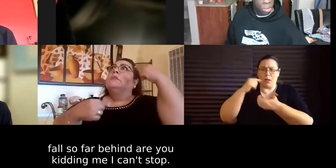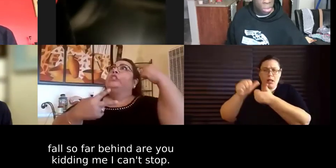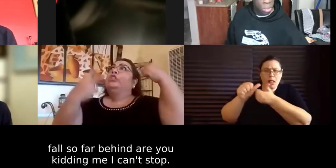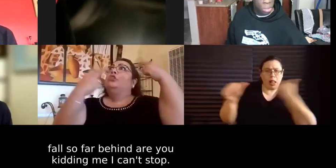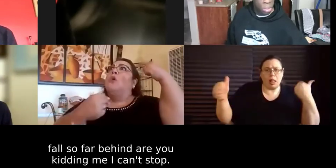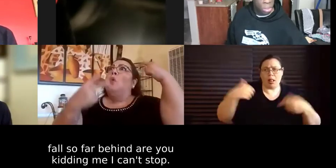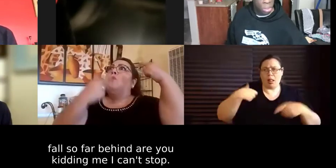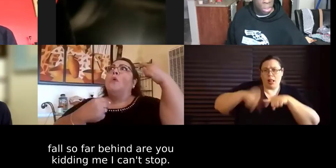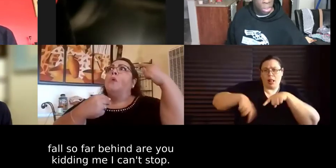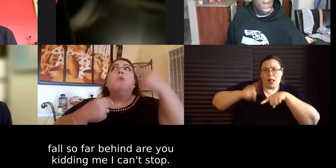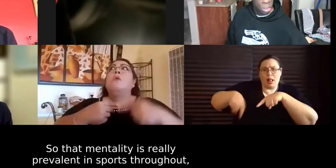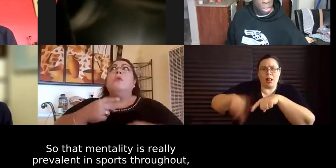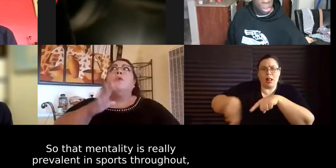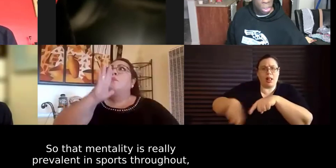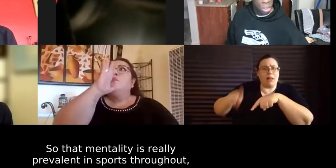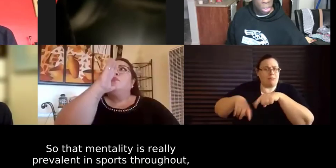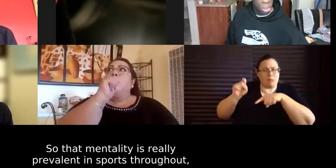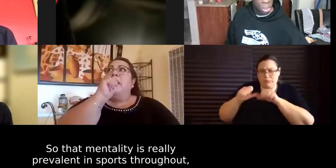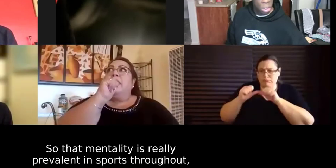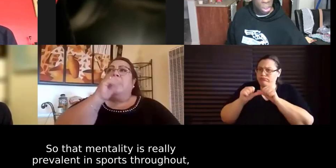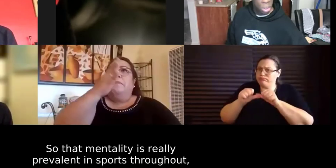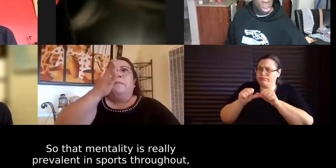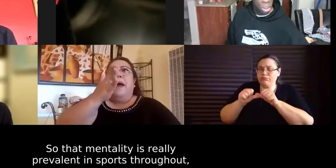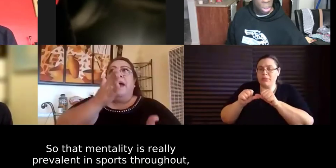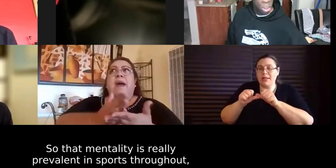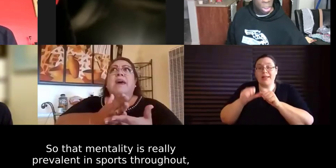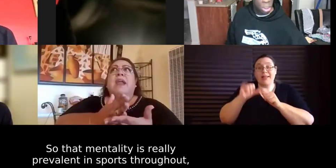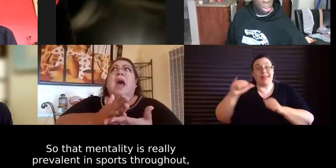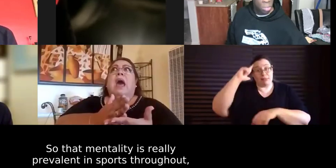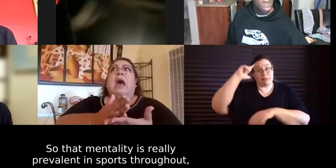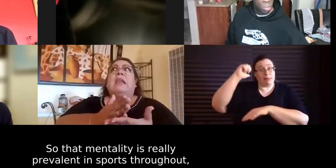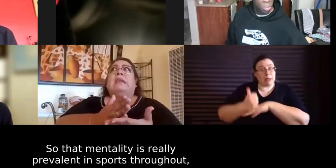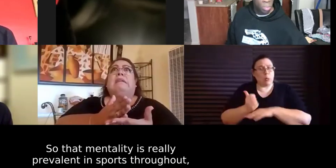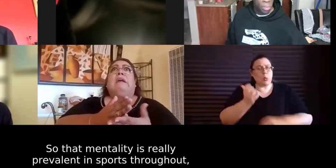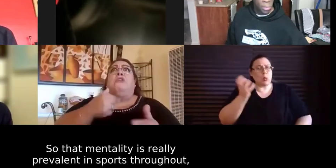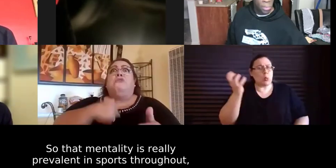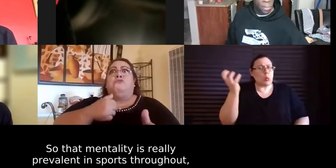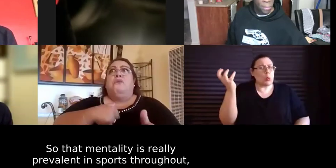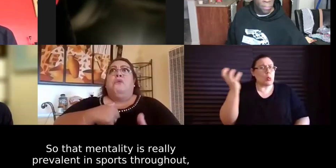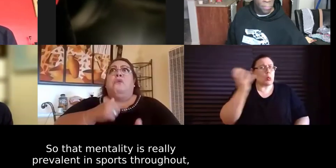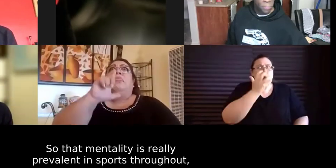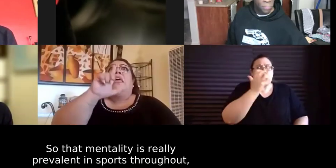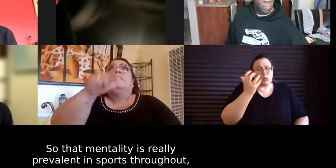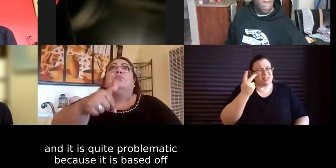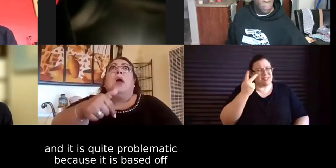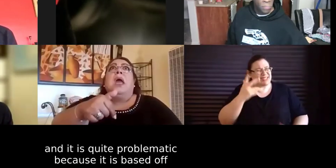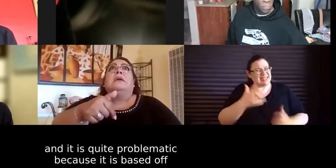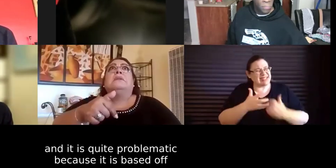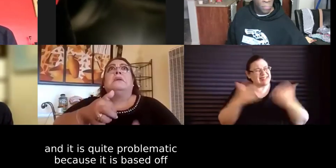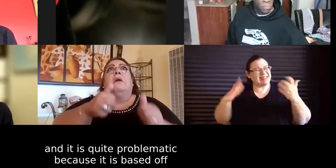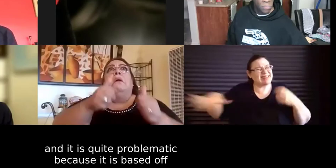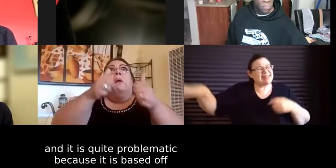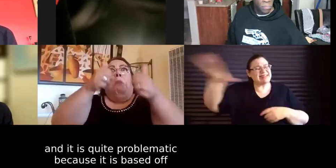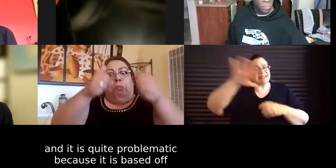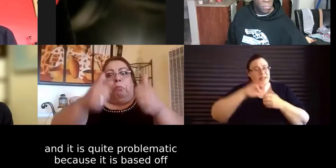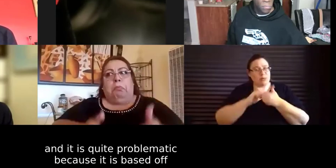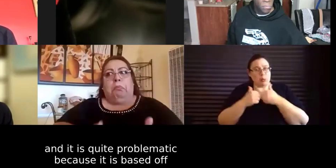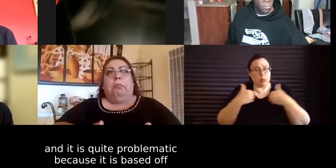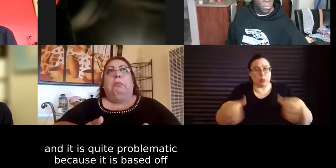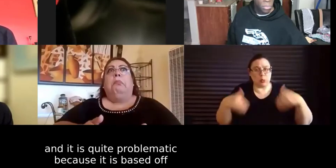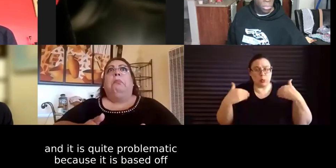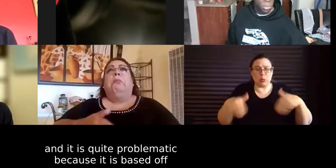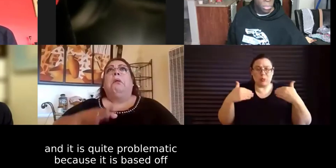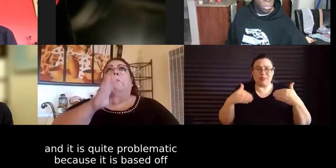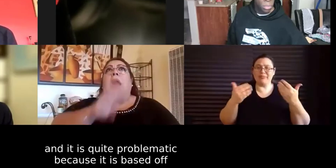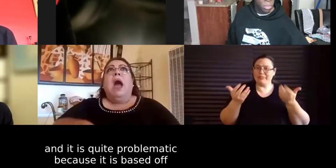stop i can't stop and so that mentality is really prevalent in sports throughout and and it's it's